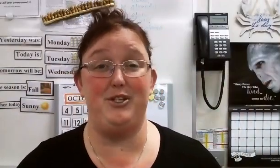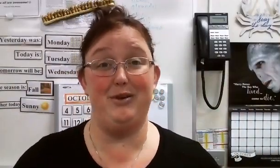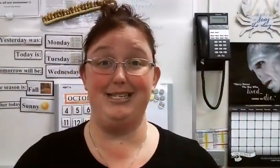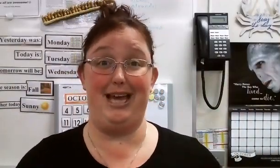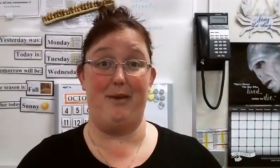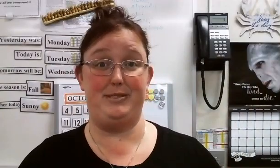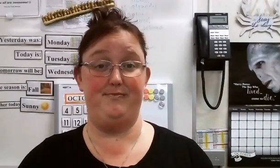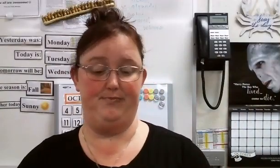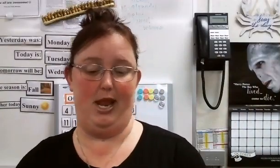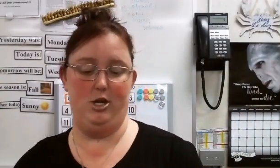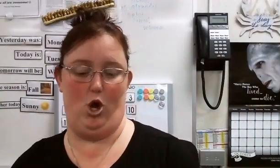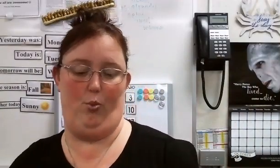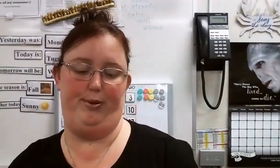to adapt and cope.